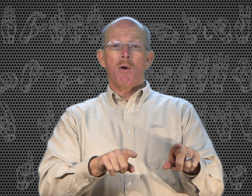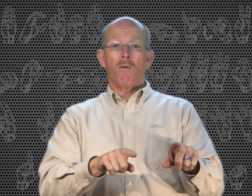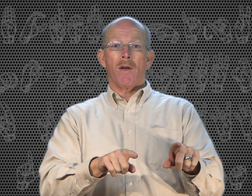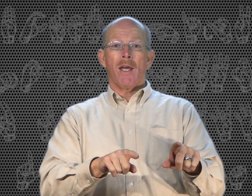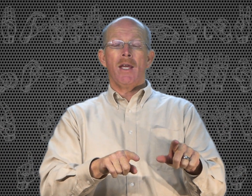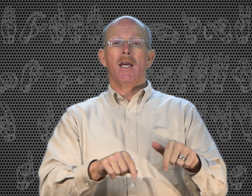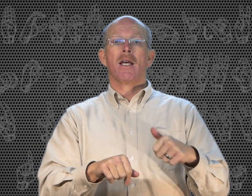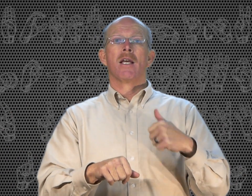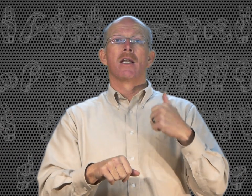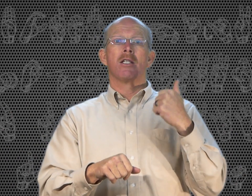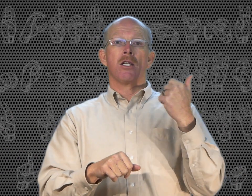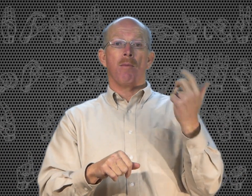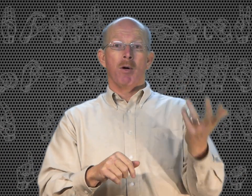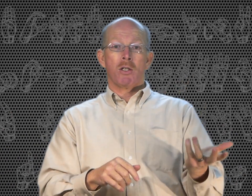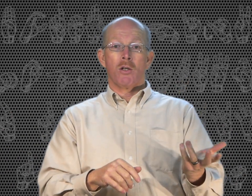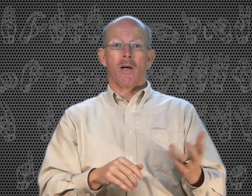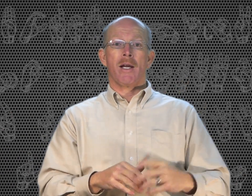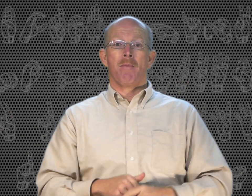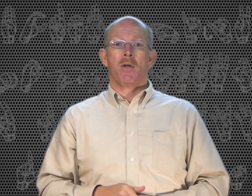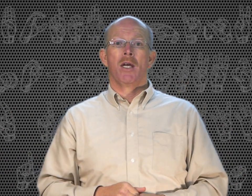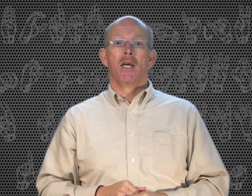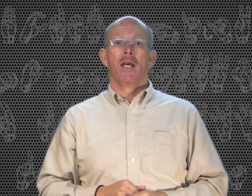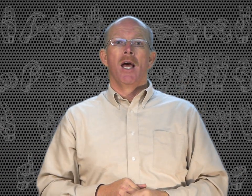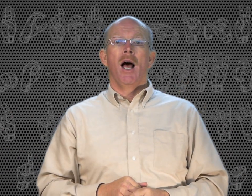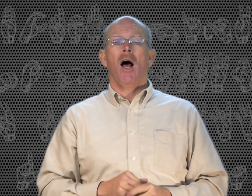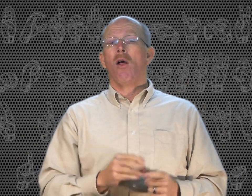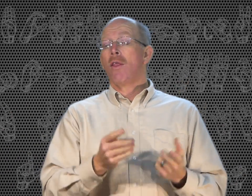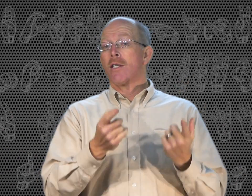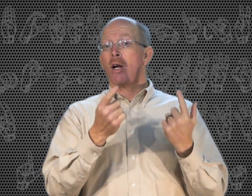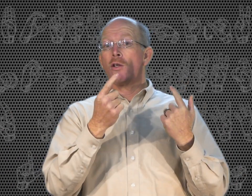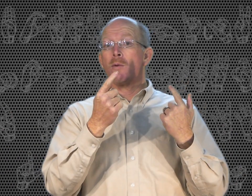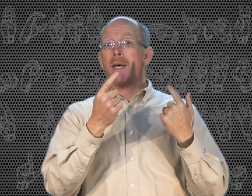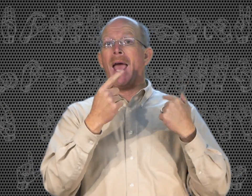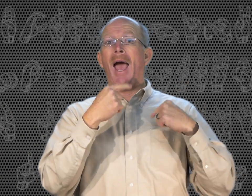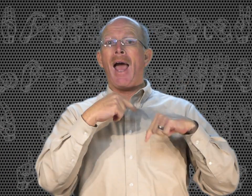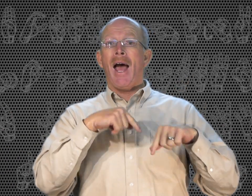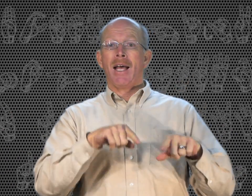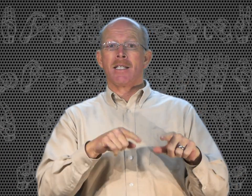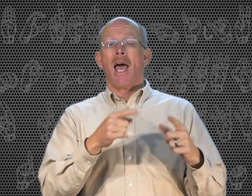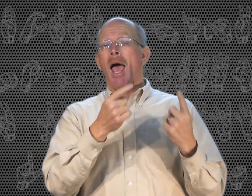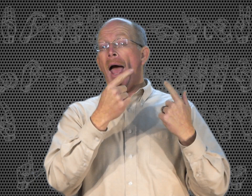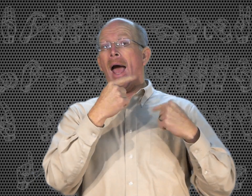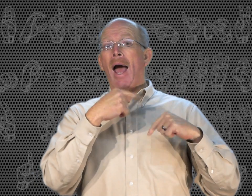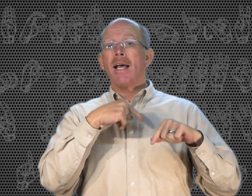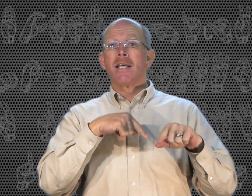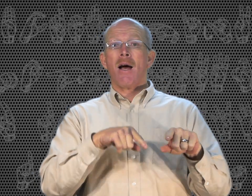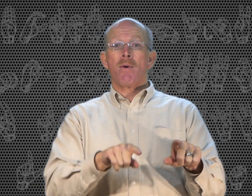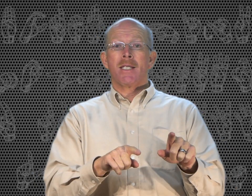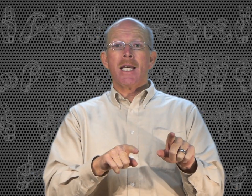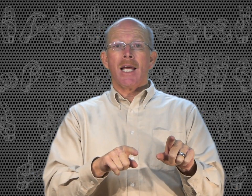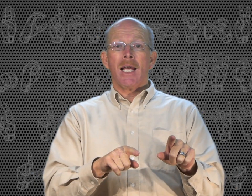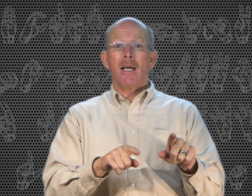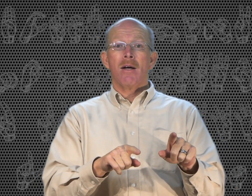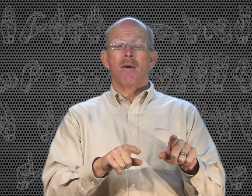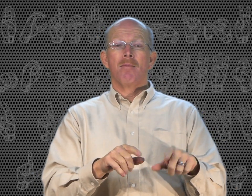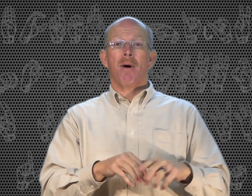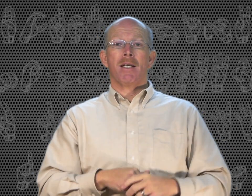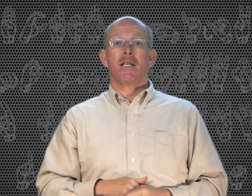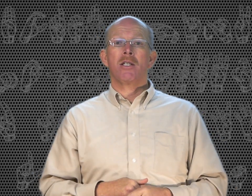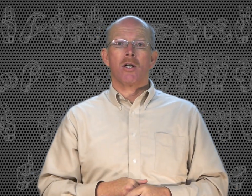movie, someone screamed. This can also be as, as I was eating, my sister